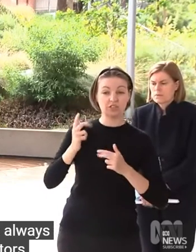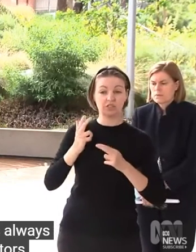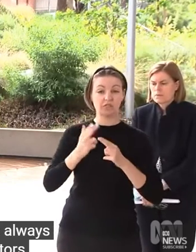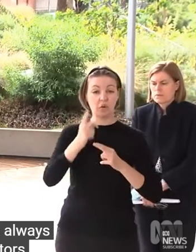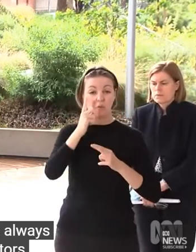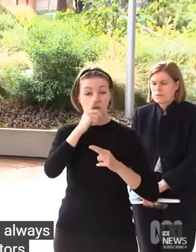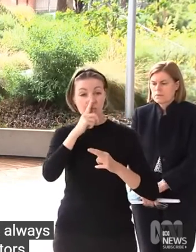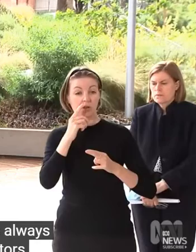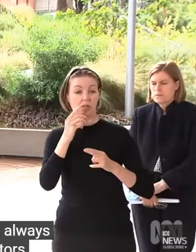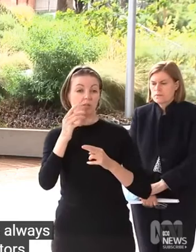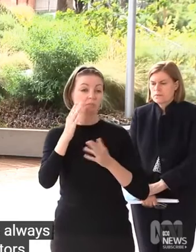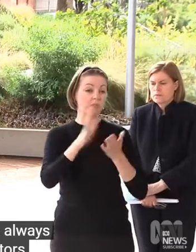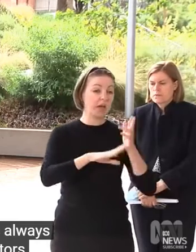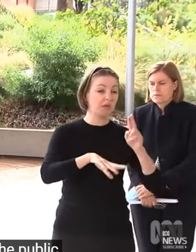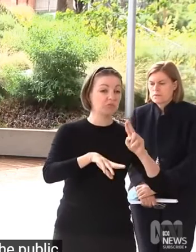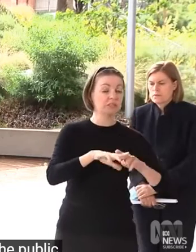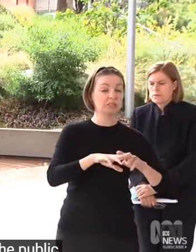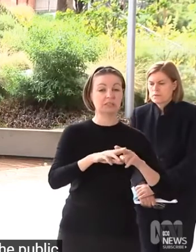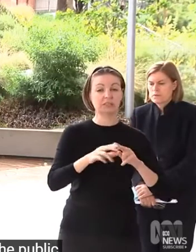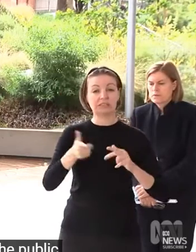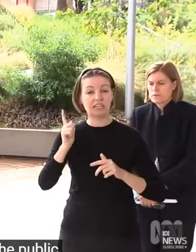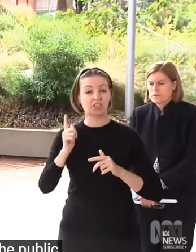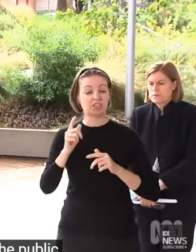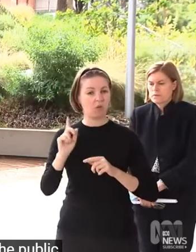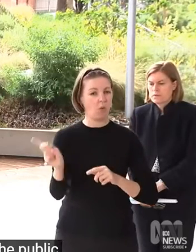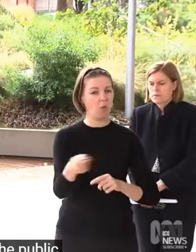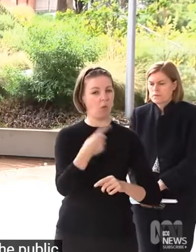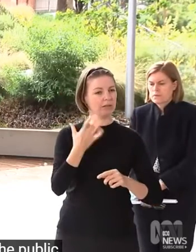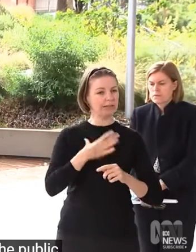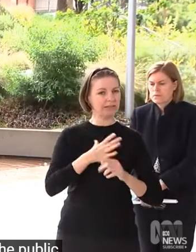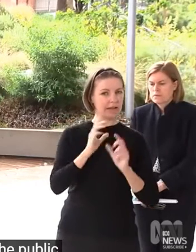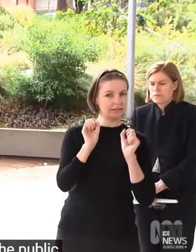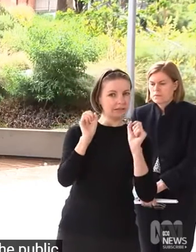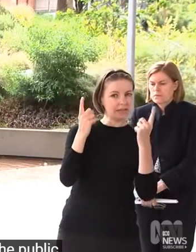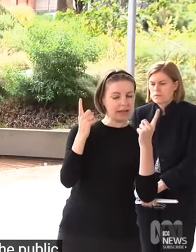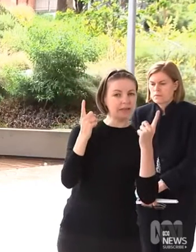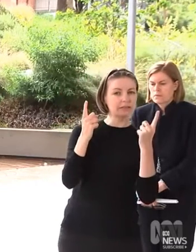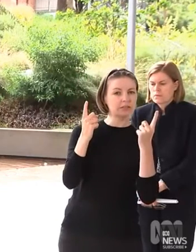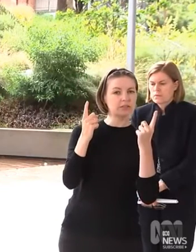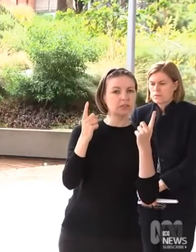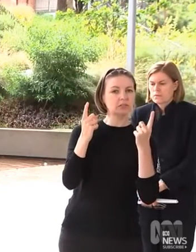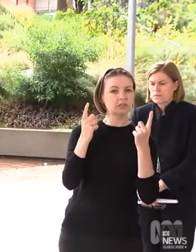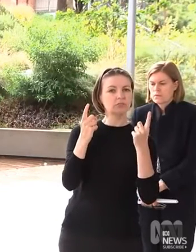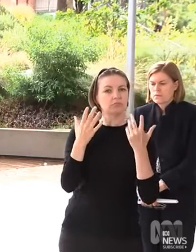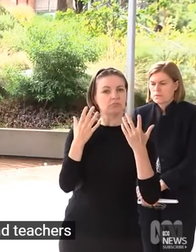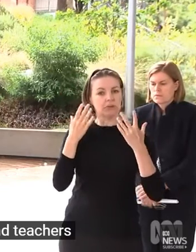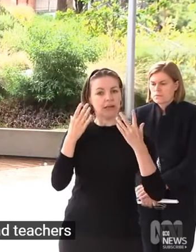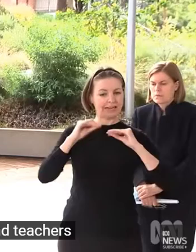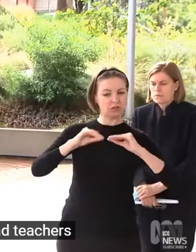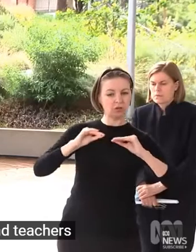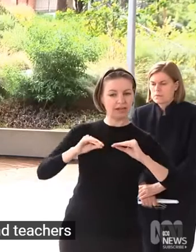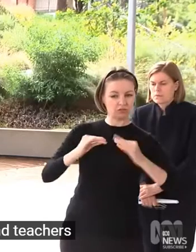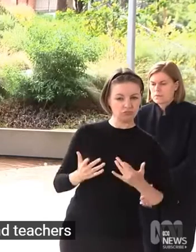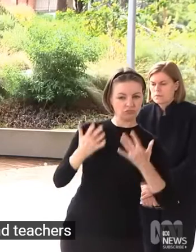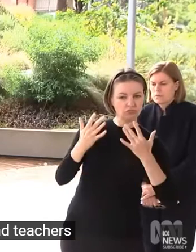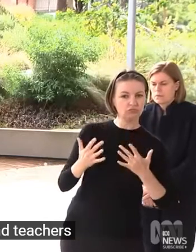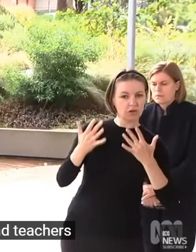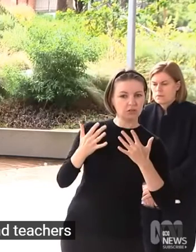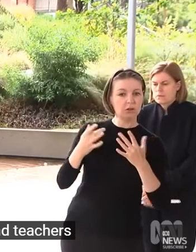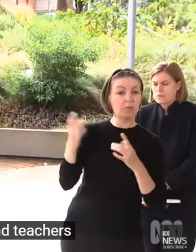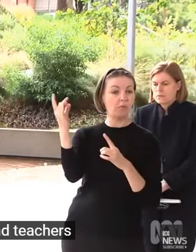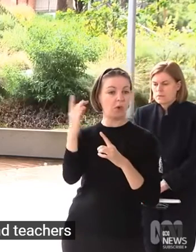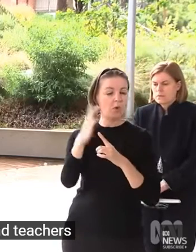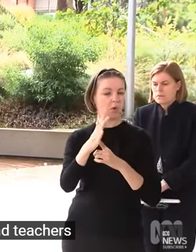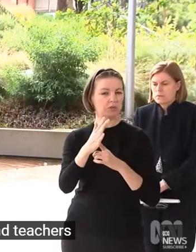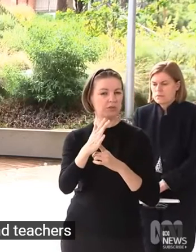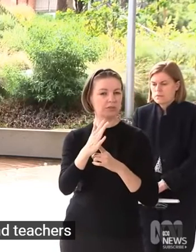members of the public and mums and dads and teachers to understand educational outcomes. Having said that, there's a balance with that because I think